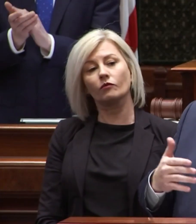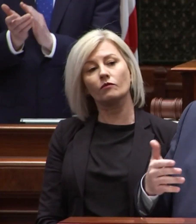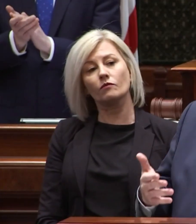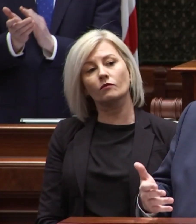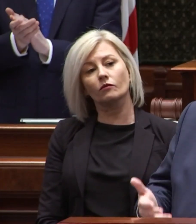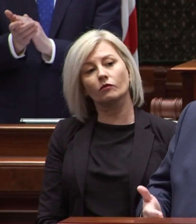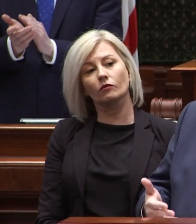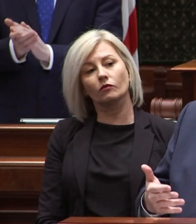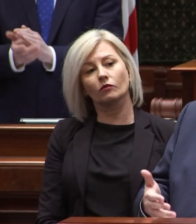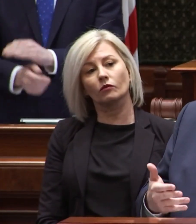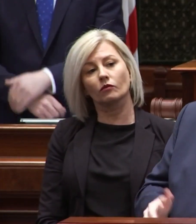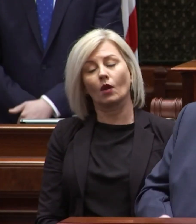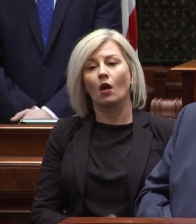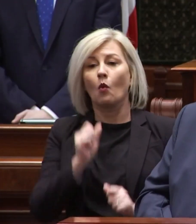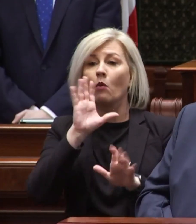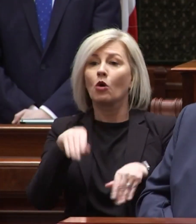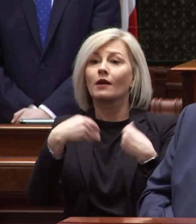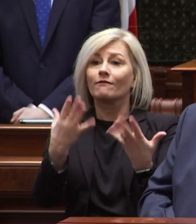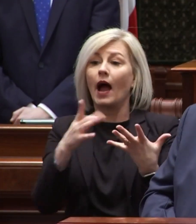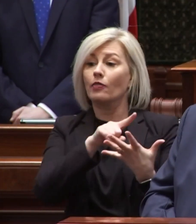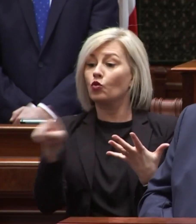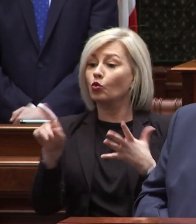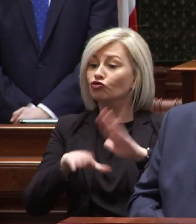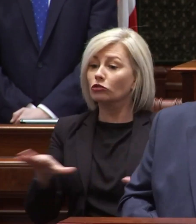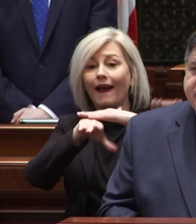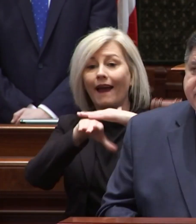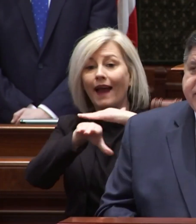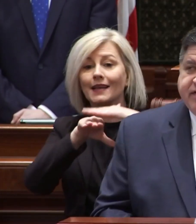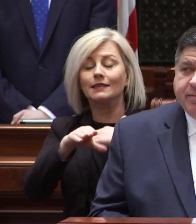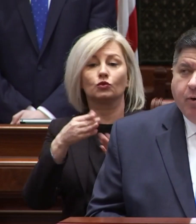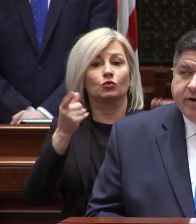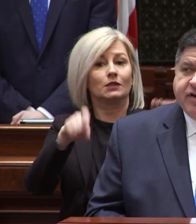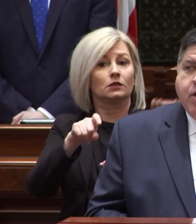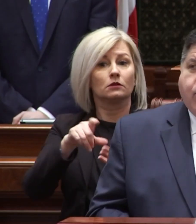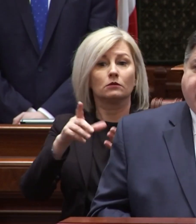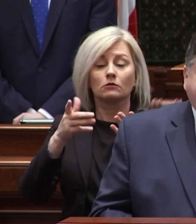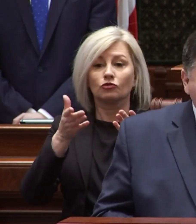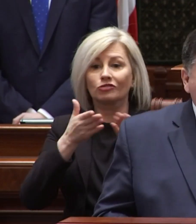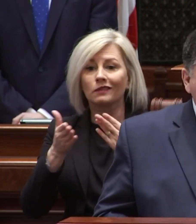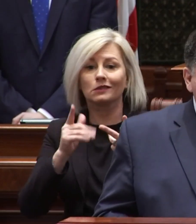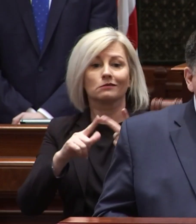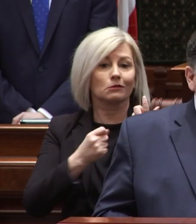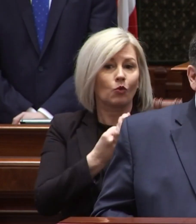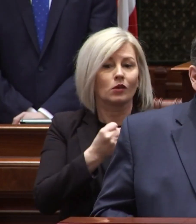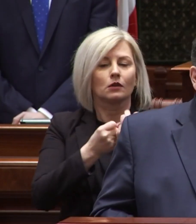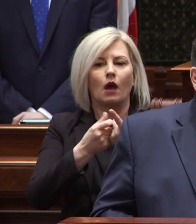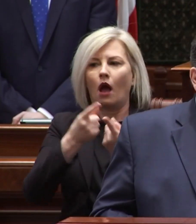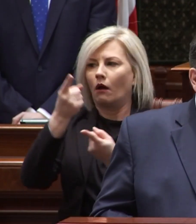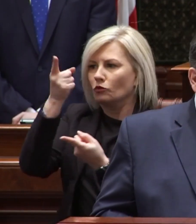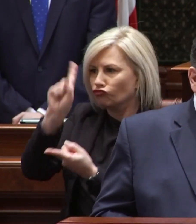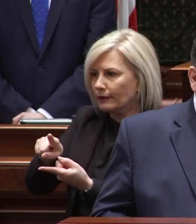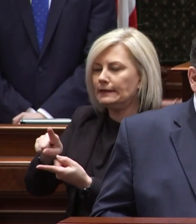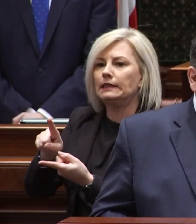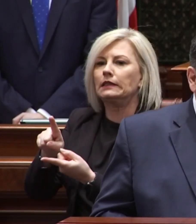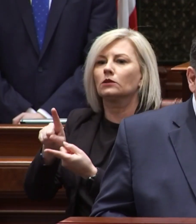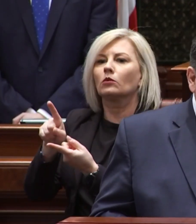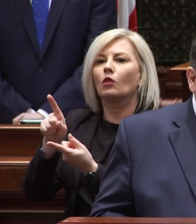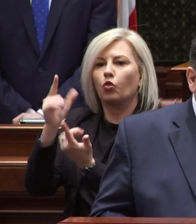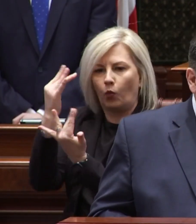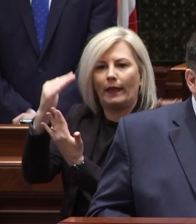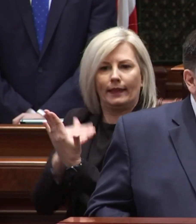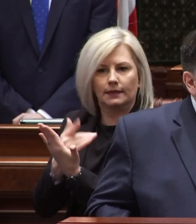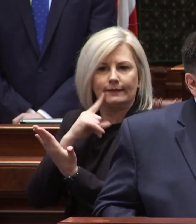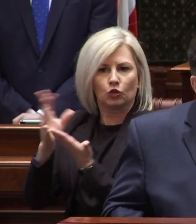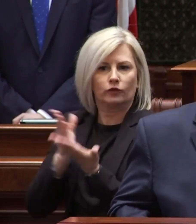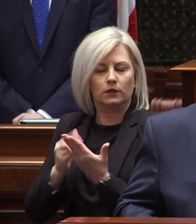it will provide these children and their families access to needed services and supports while decreasing the state's wait list for